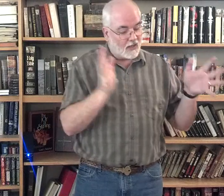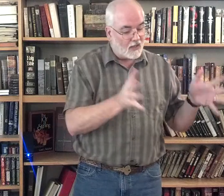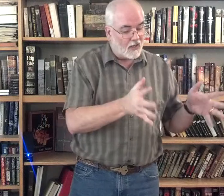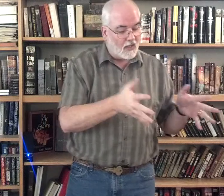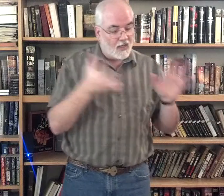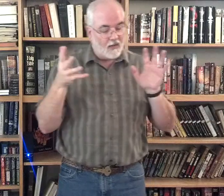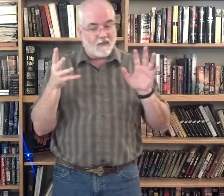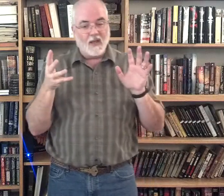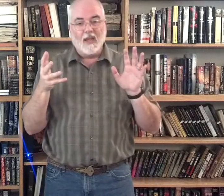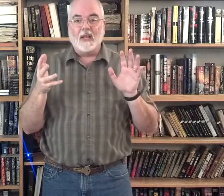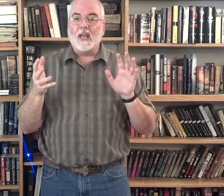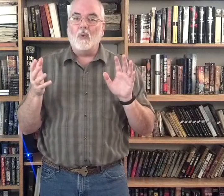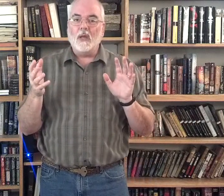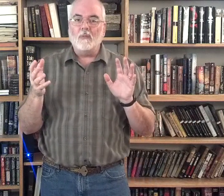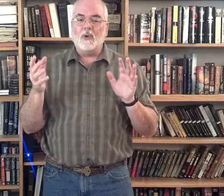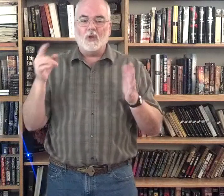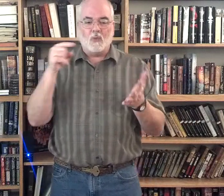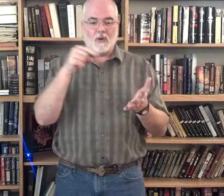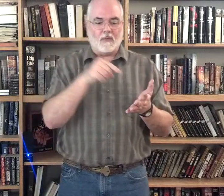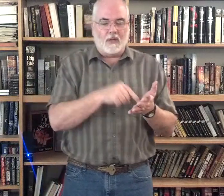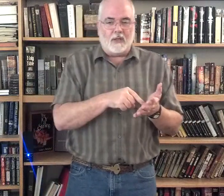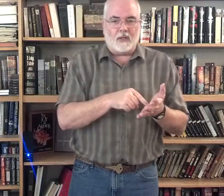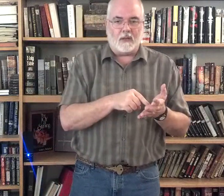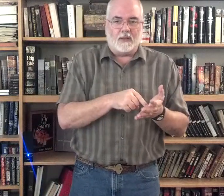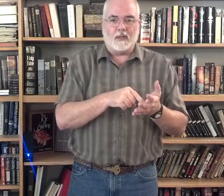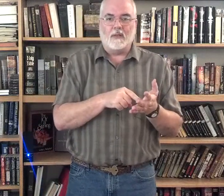leave. Now, we can put in the word this.